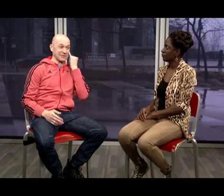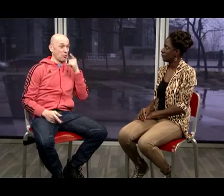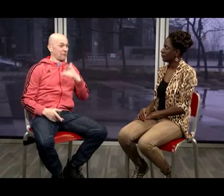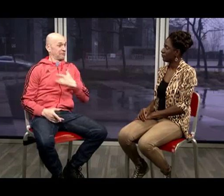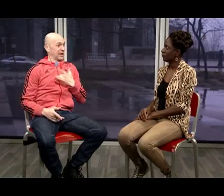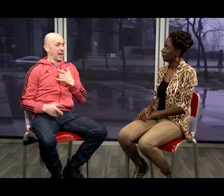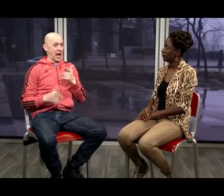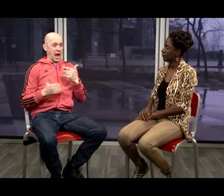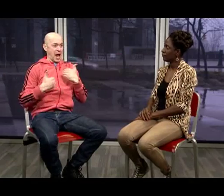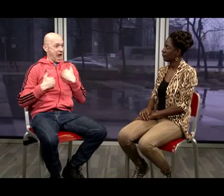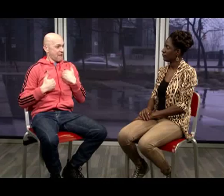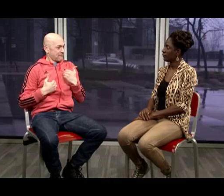interested in becoming a mime artist?